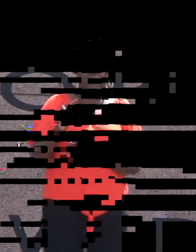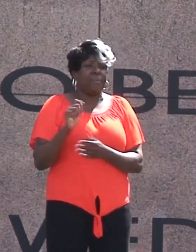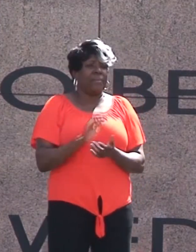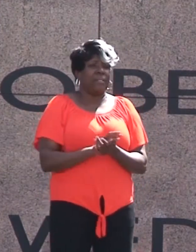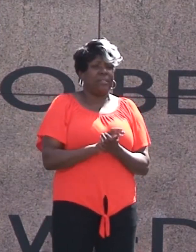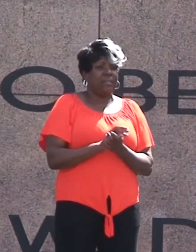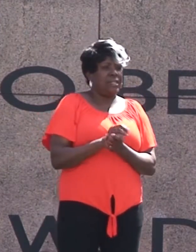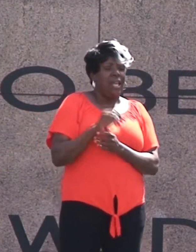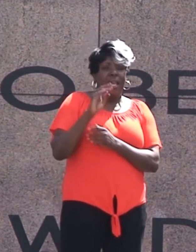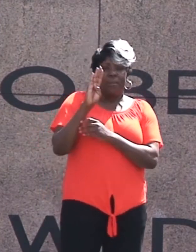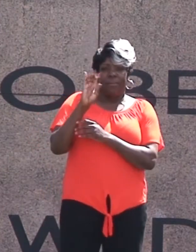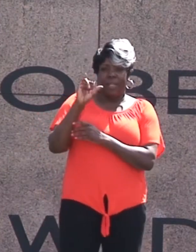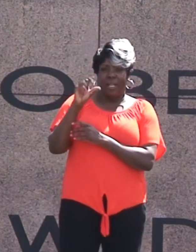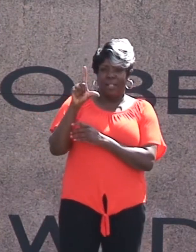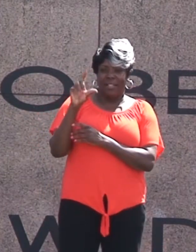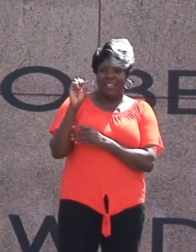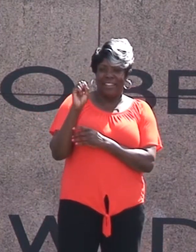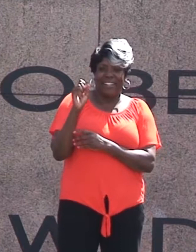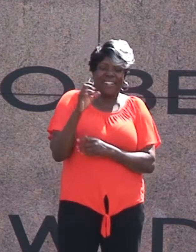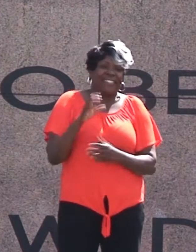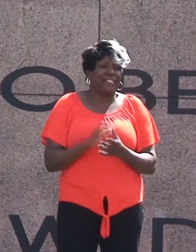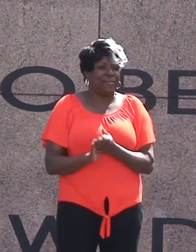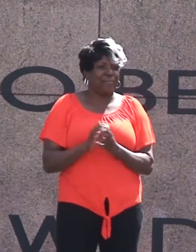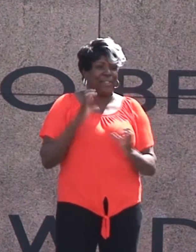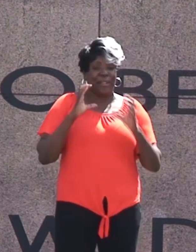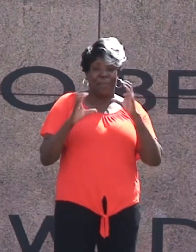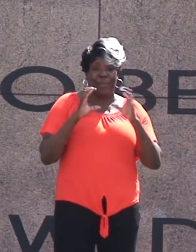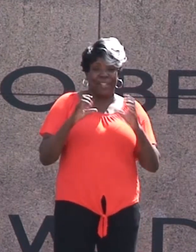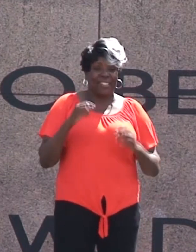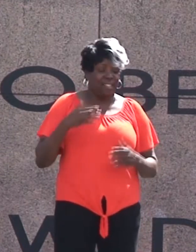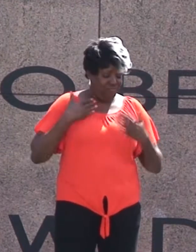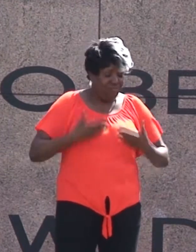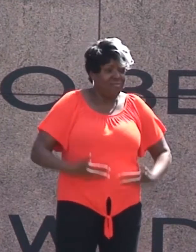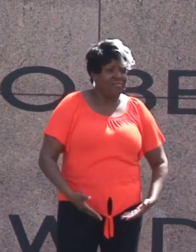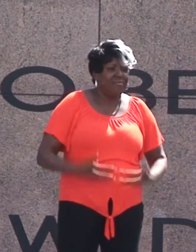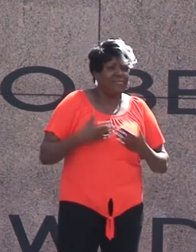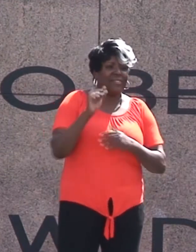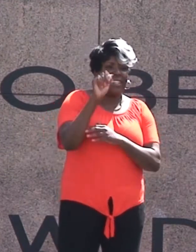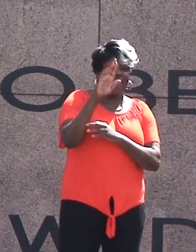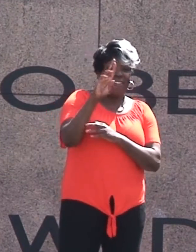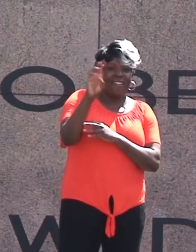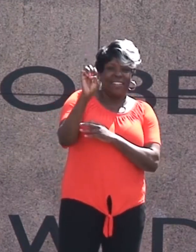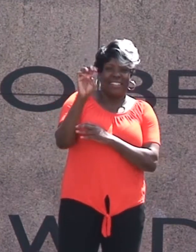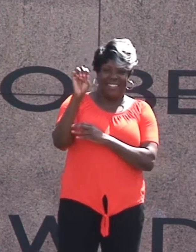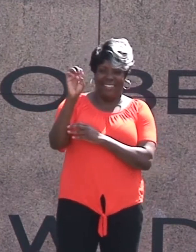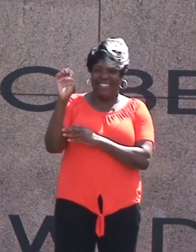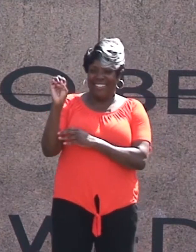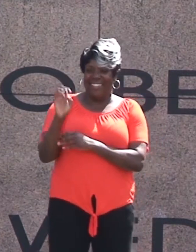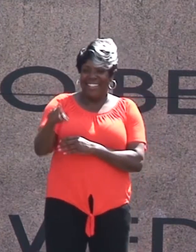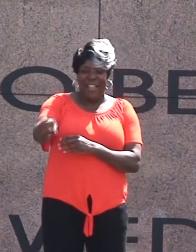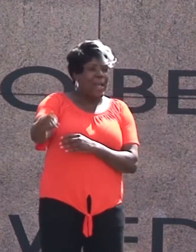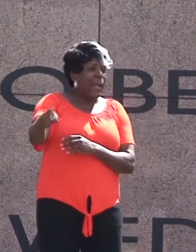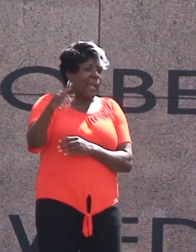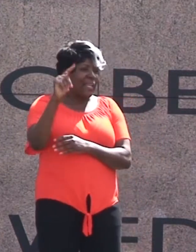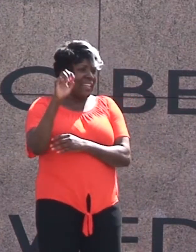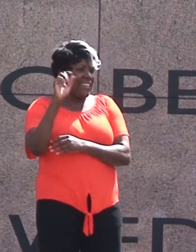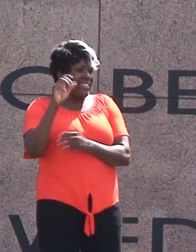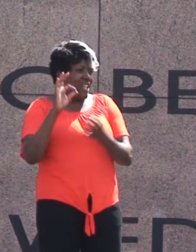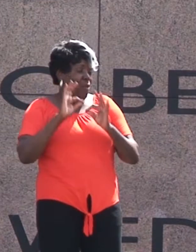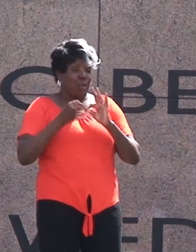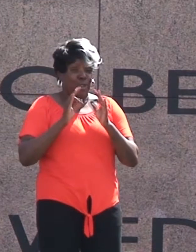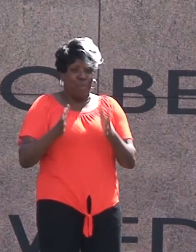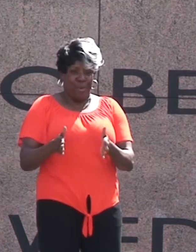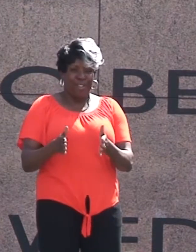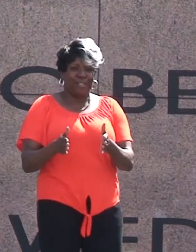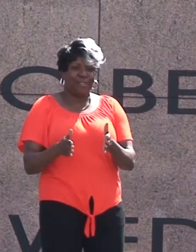from Bilingual Communications Now this is Irene And we've also been seeing Kathy Our ASL interpreters So fantastic Thank